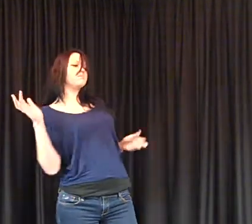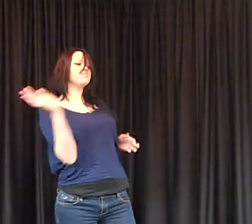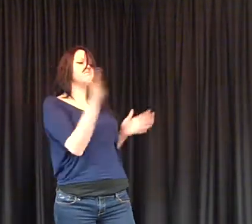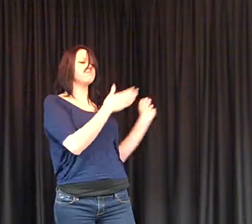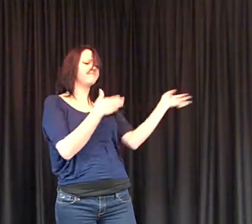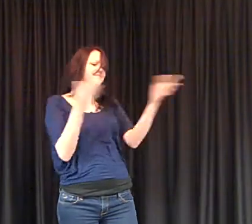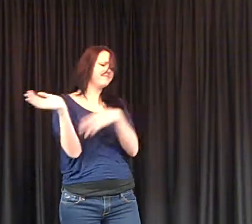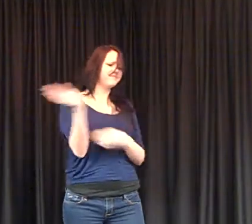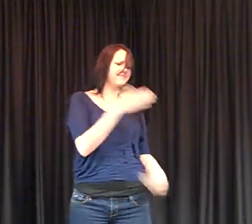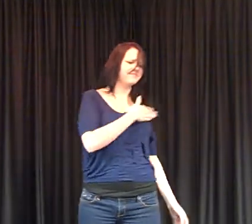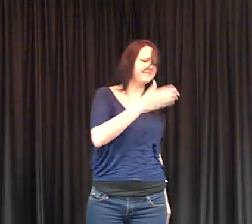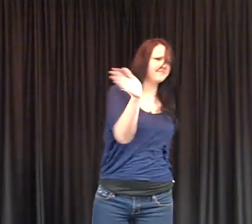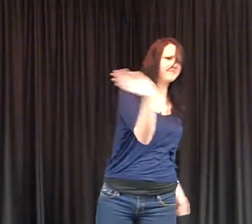and not at all what you seem.